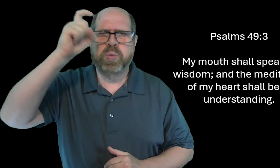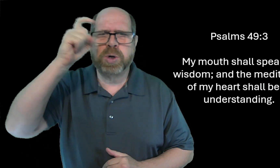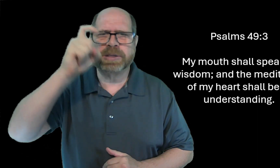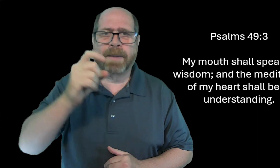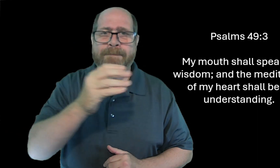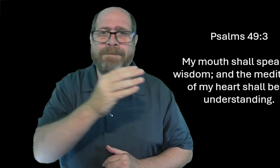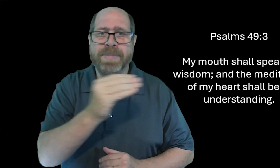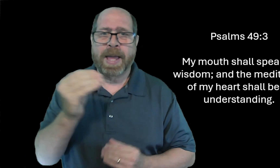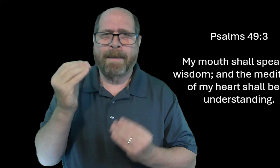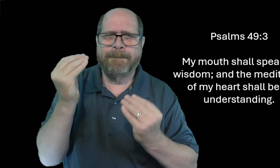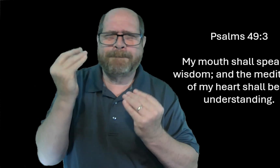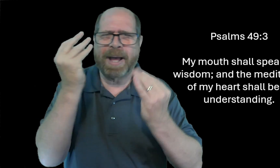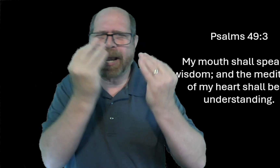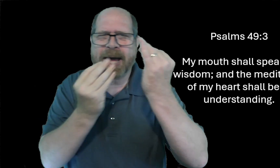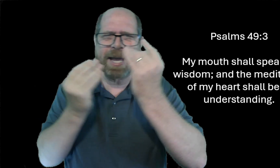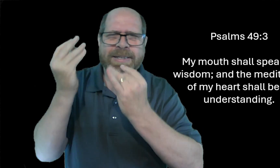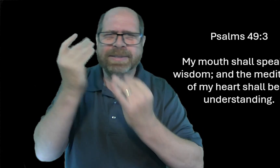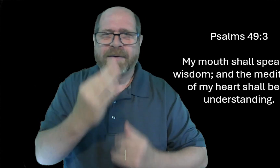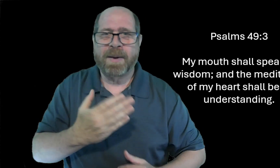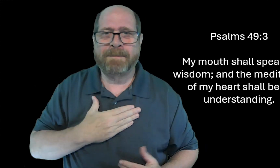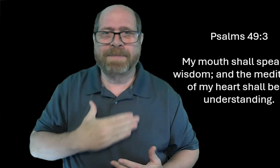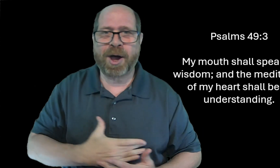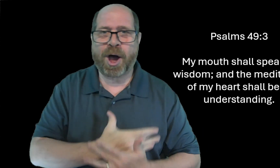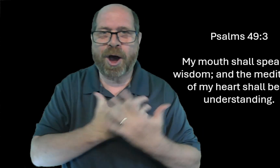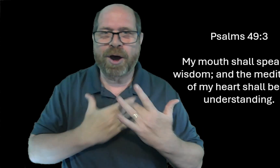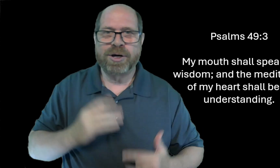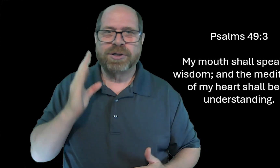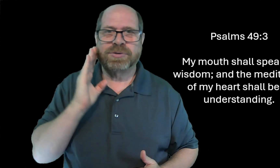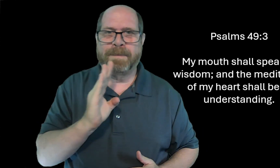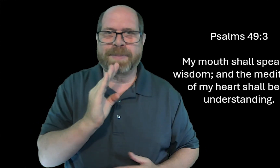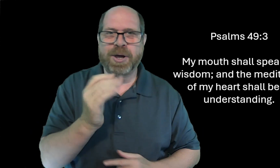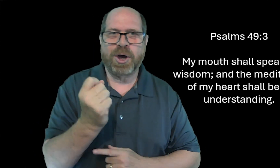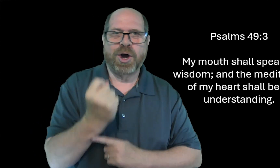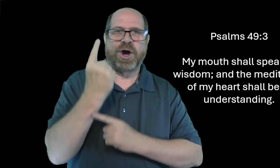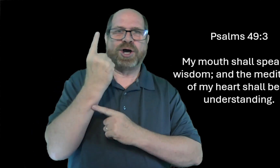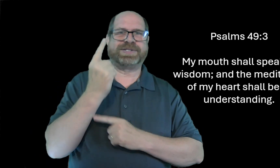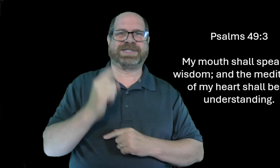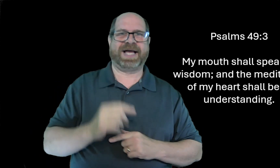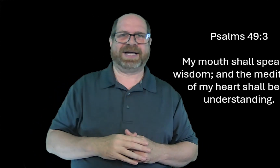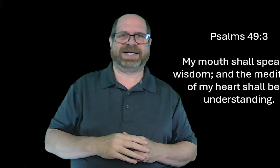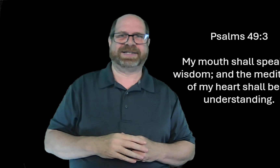wisdom and the meditation of my heart shall be of understanding.